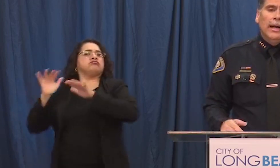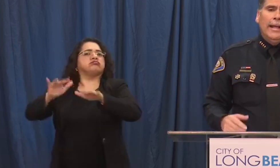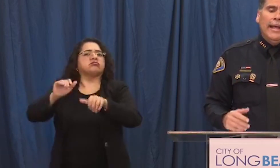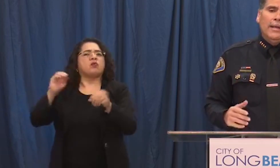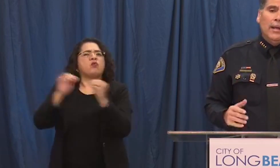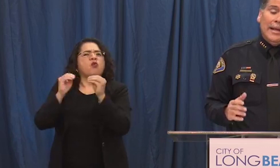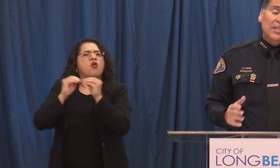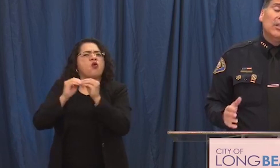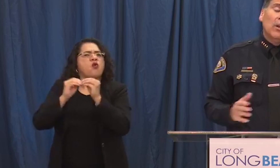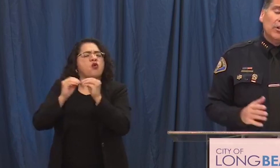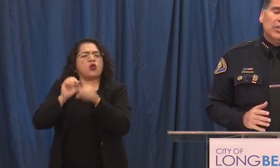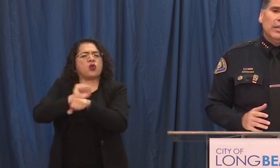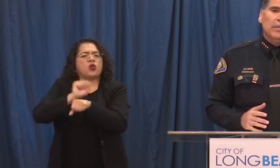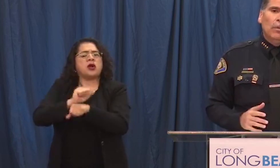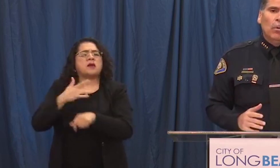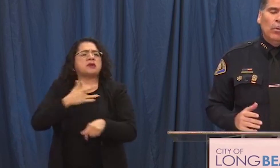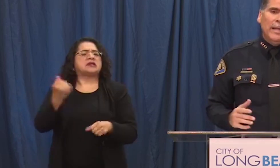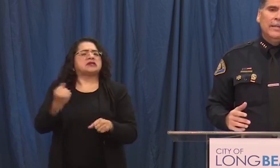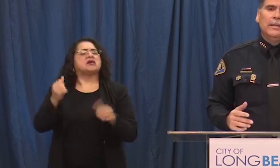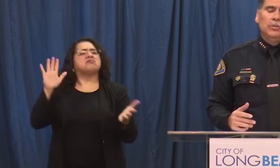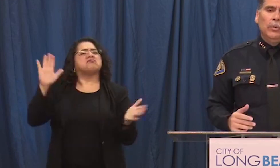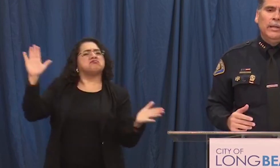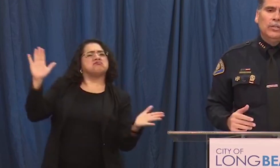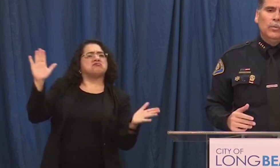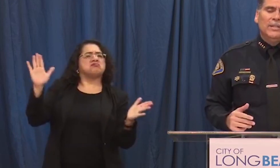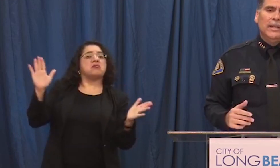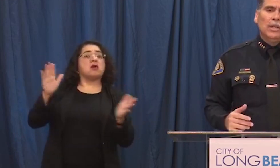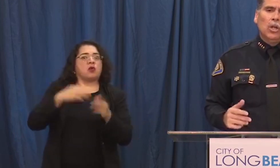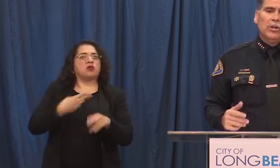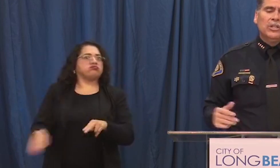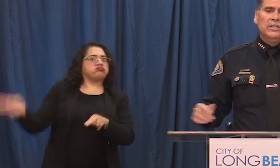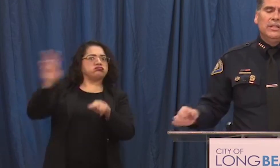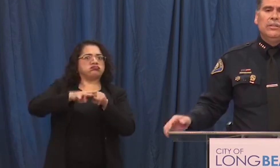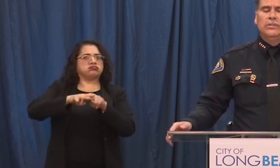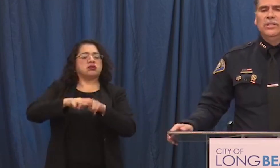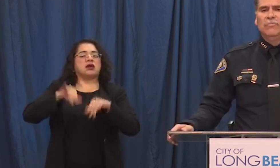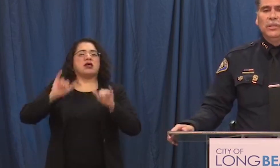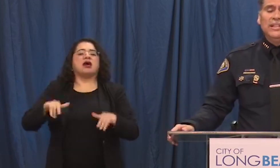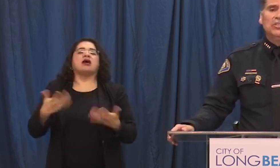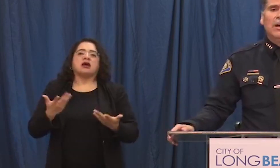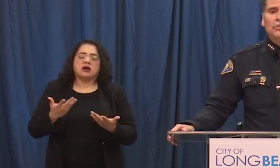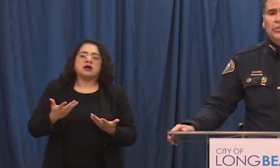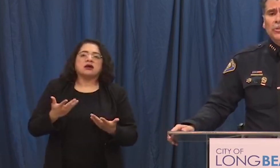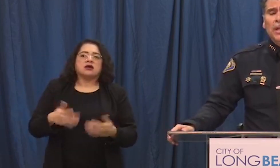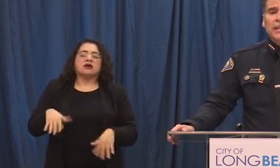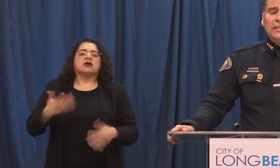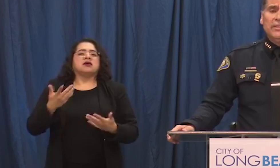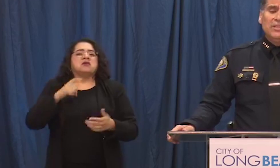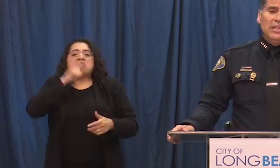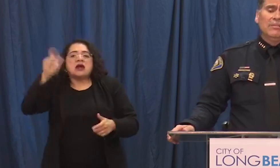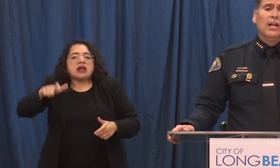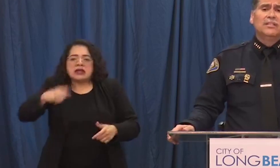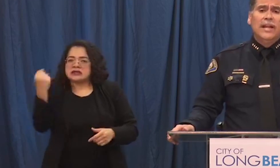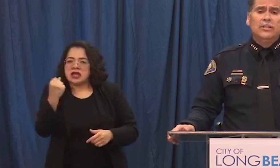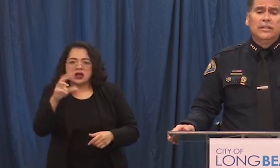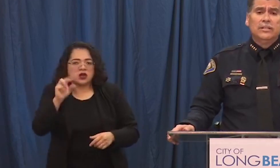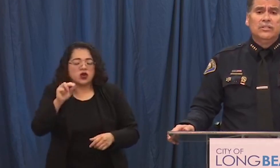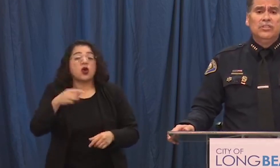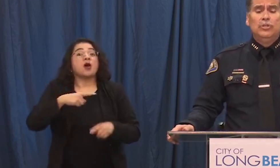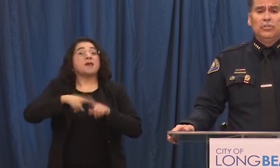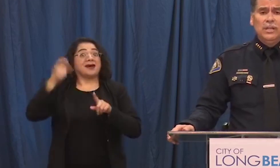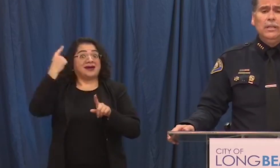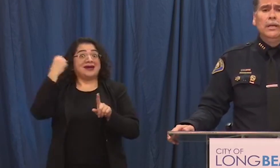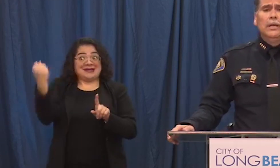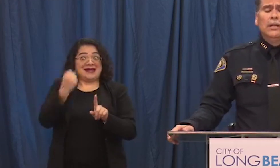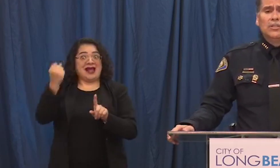uh and at least in our city but what we ended up doing is we sent a large contingency of police officers to the city of Los Angeles